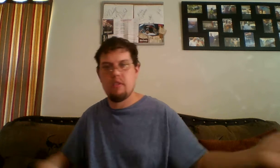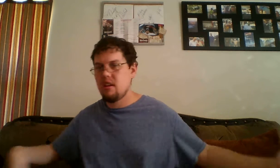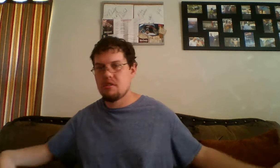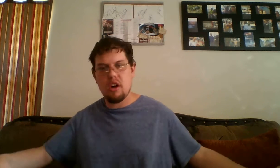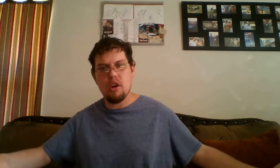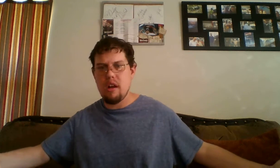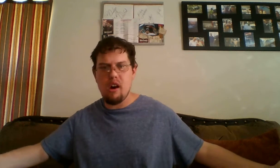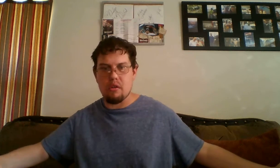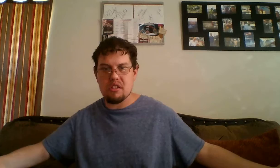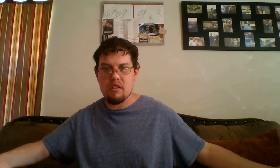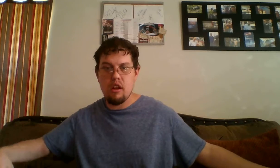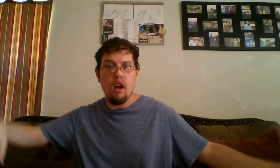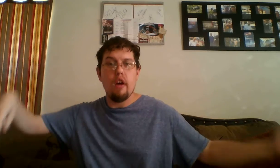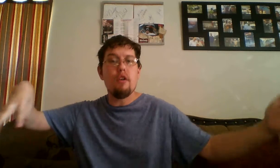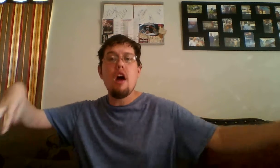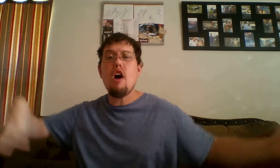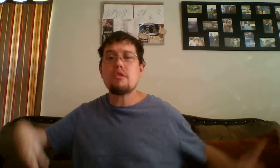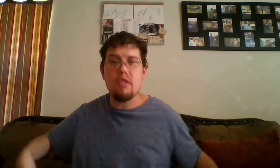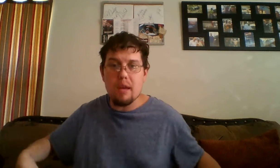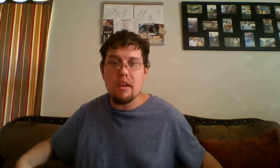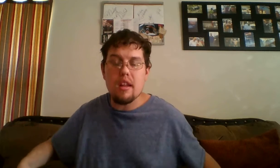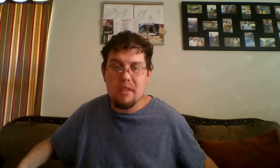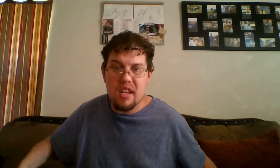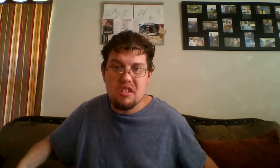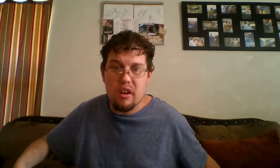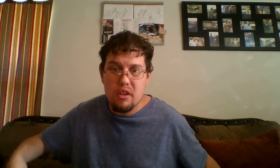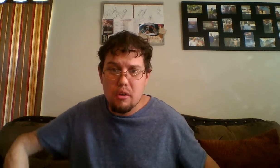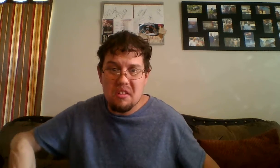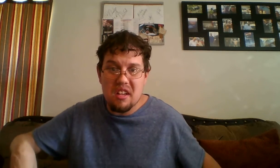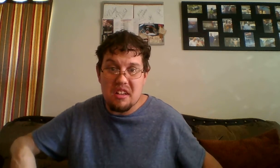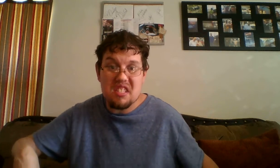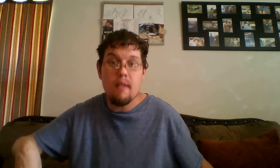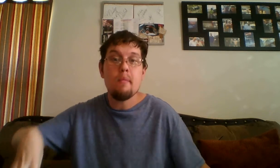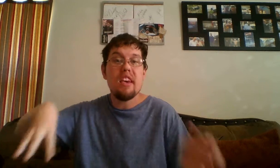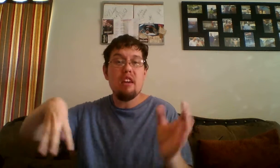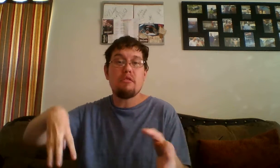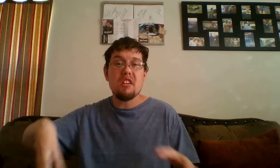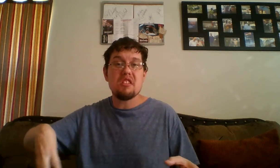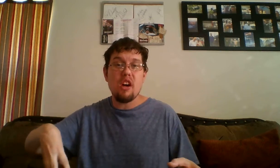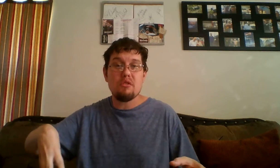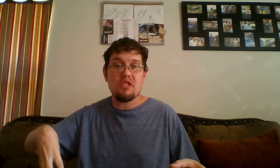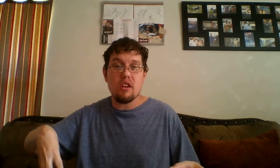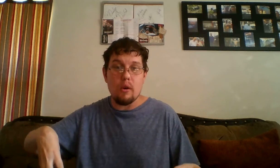So, who knows? Who knows what WWE is going to do with this? If this goes through?